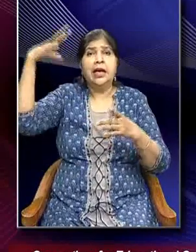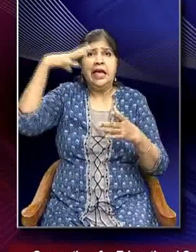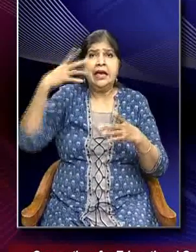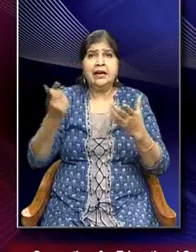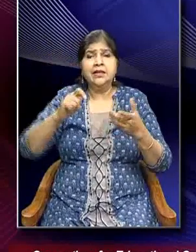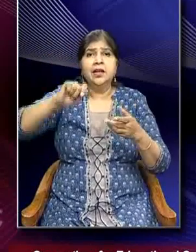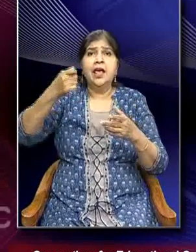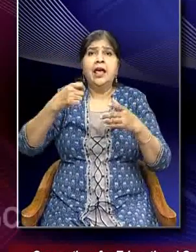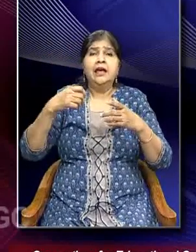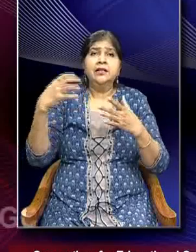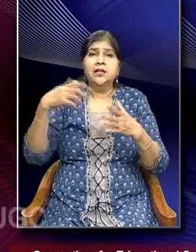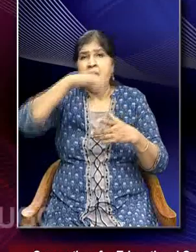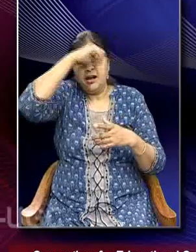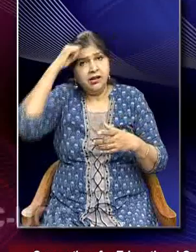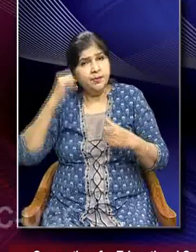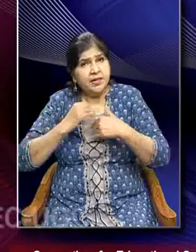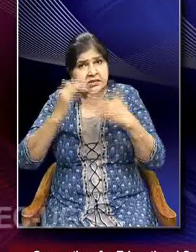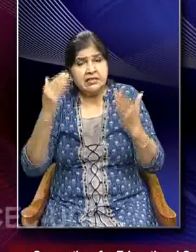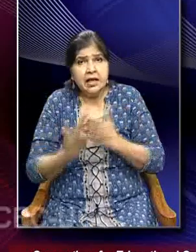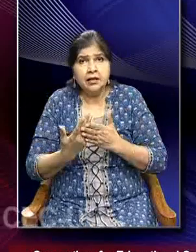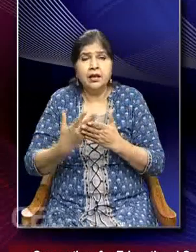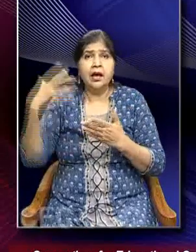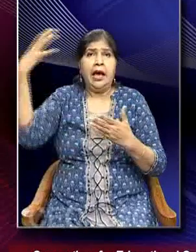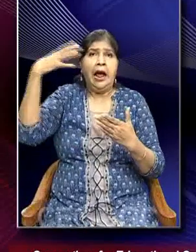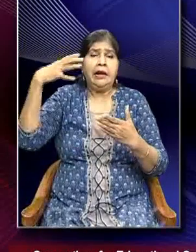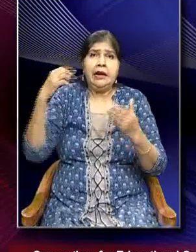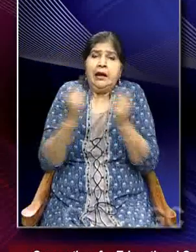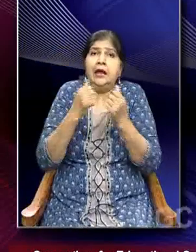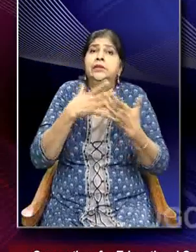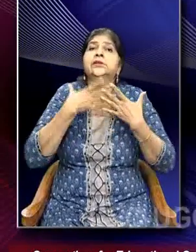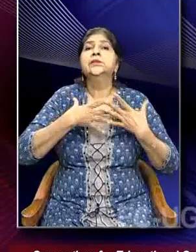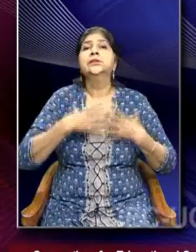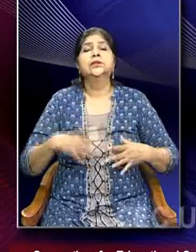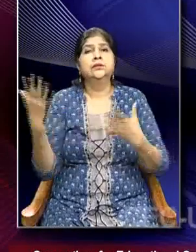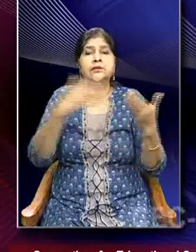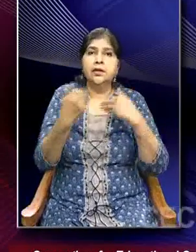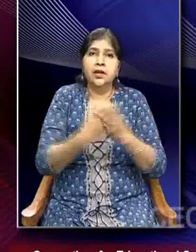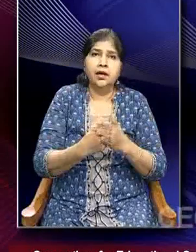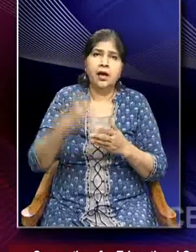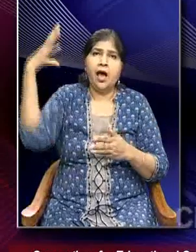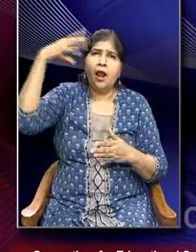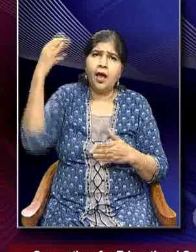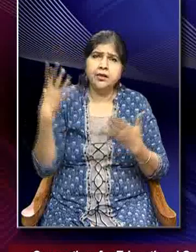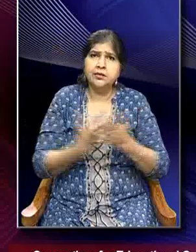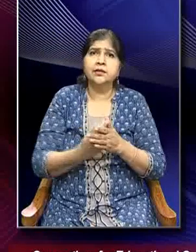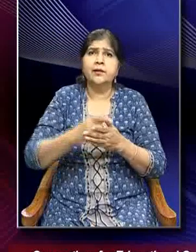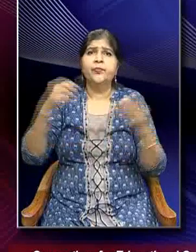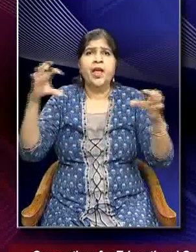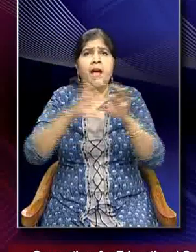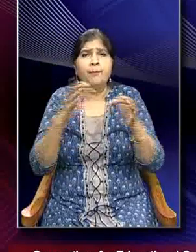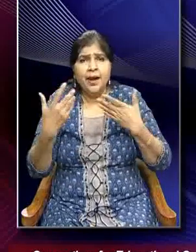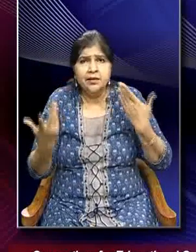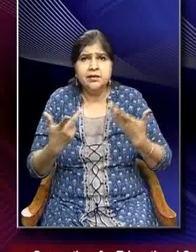conditioners as well as increased electricity consumption for lighting, appliances, connected